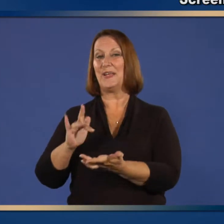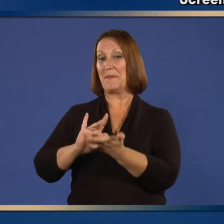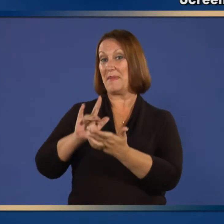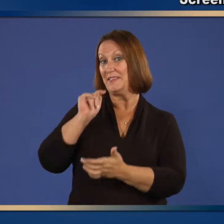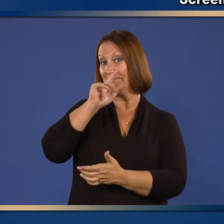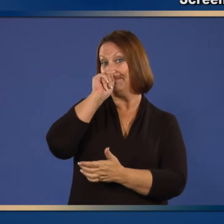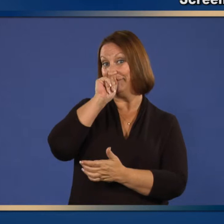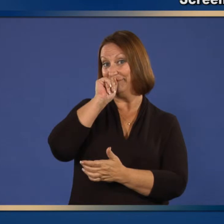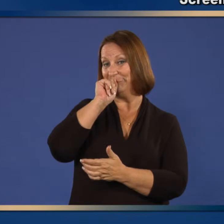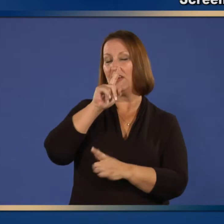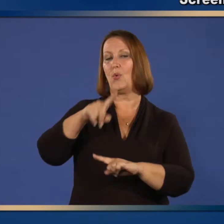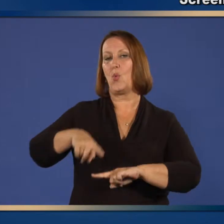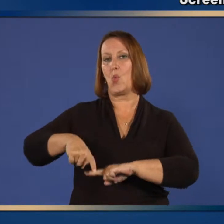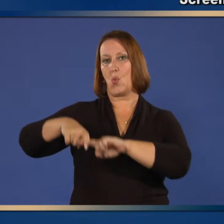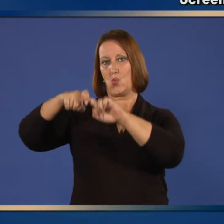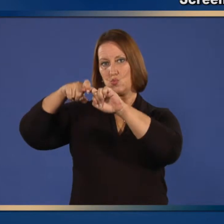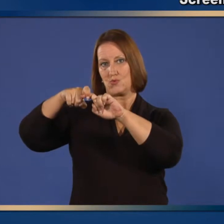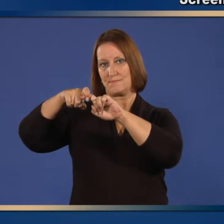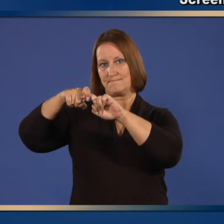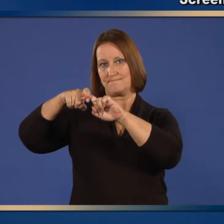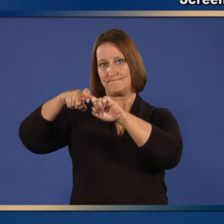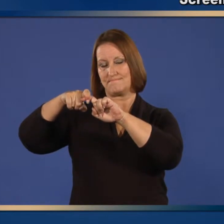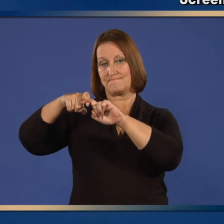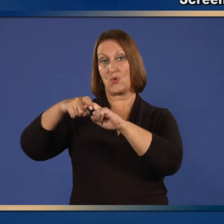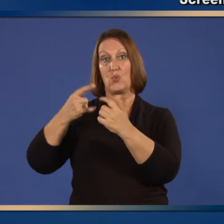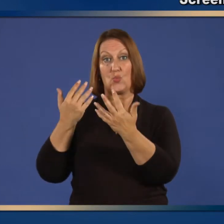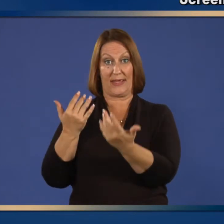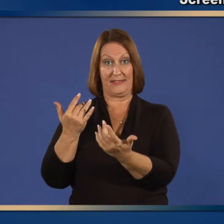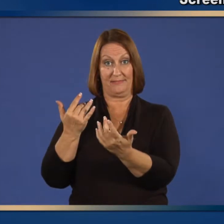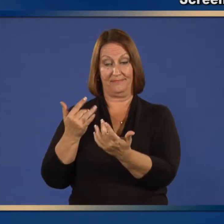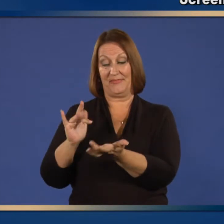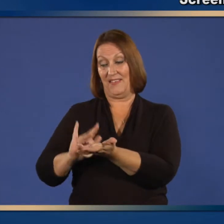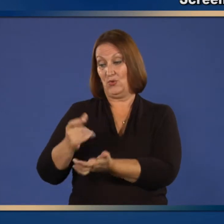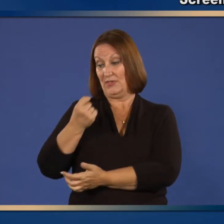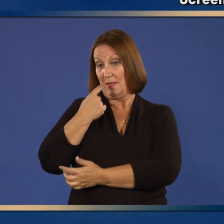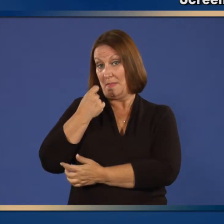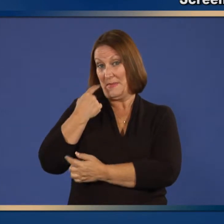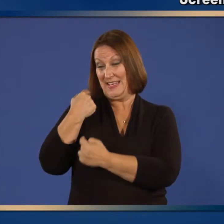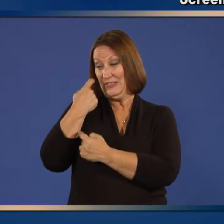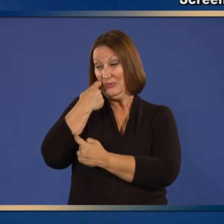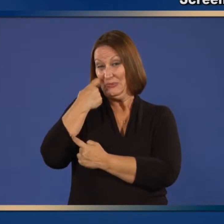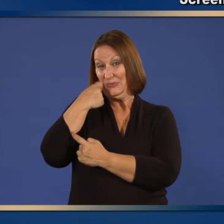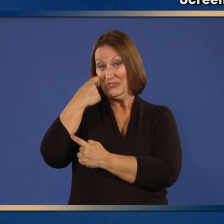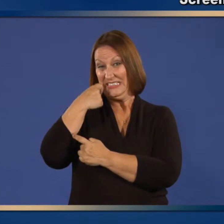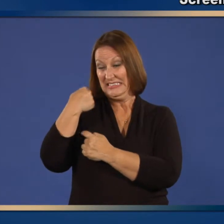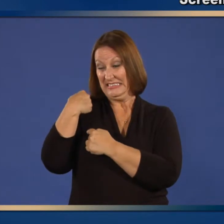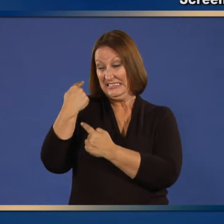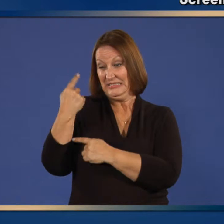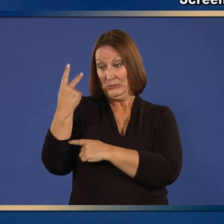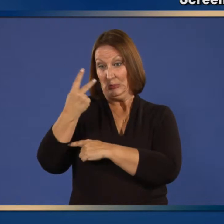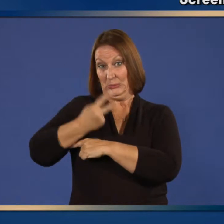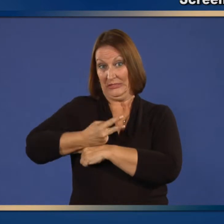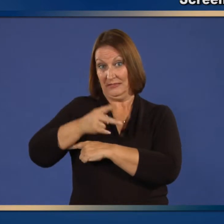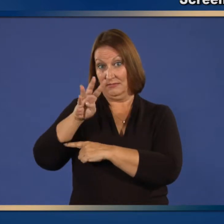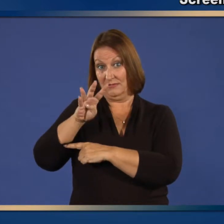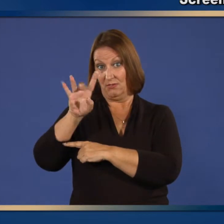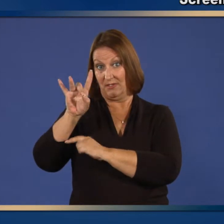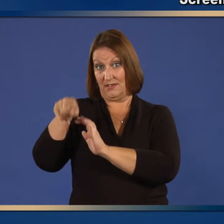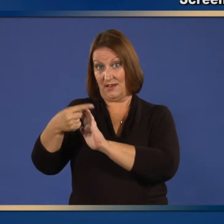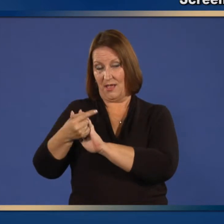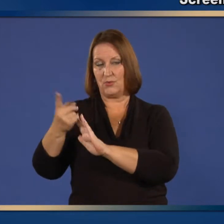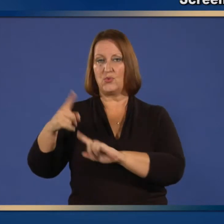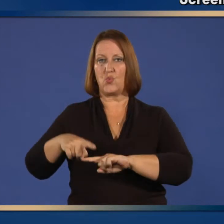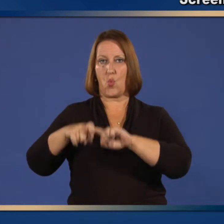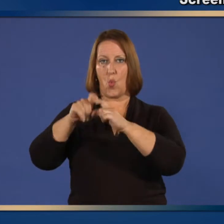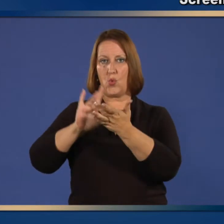LAIV in persons who took these antivirals within the previous 48 hours 16.